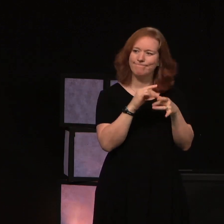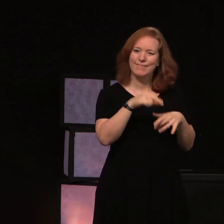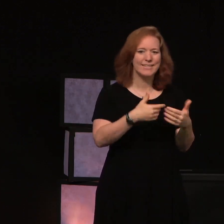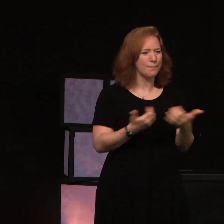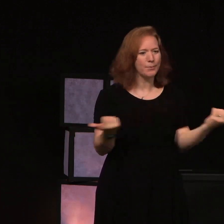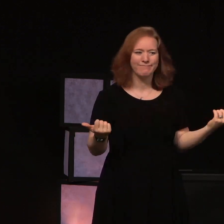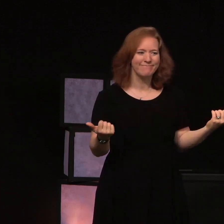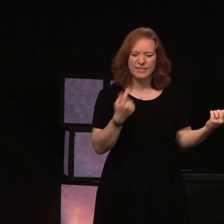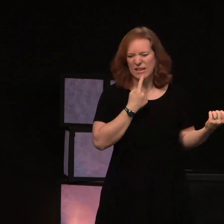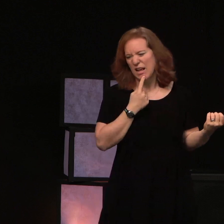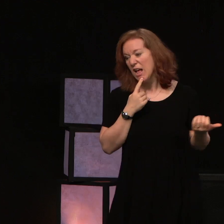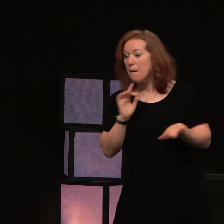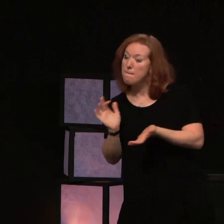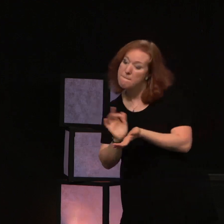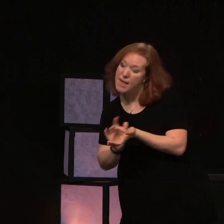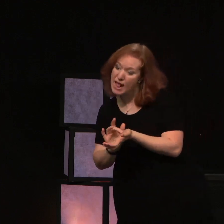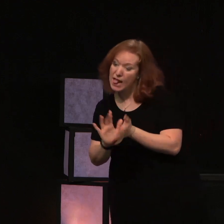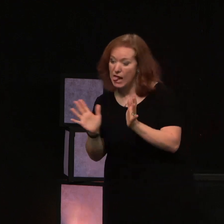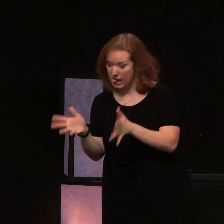Medicine's over here.